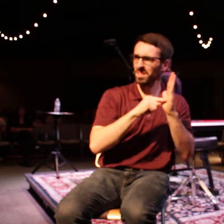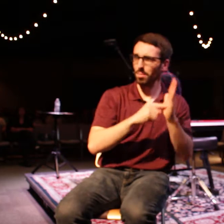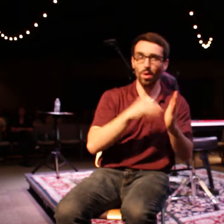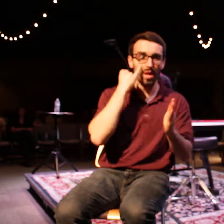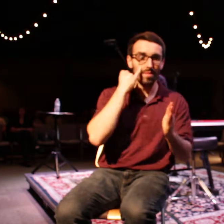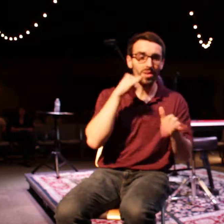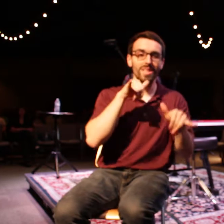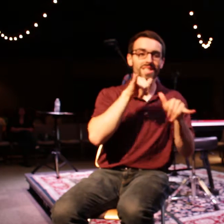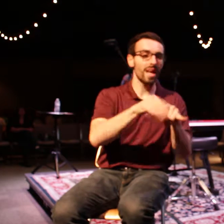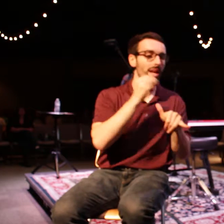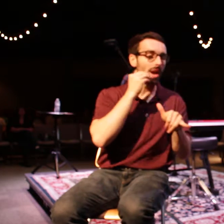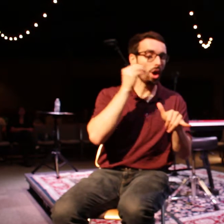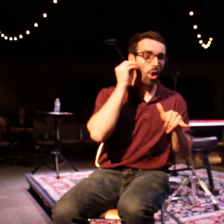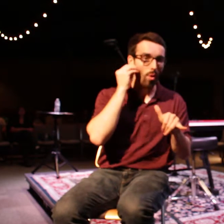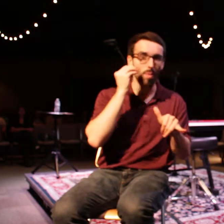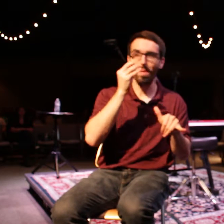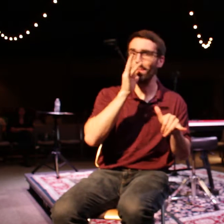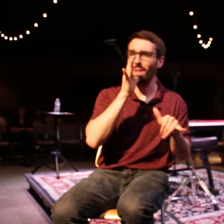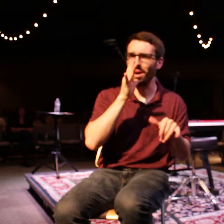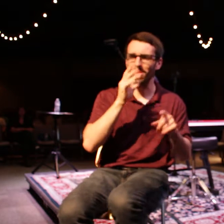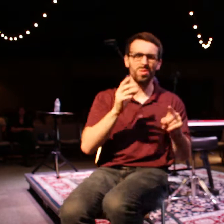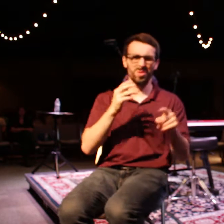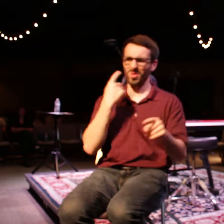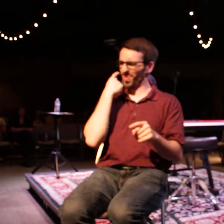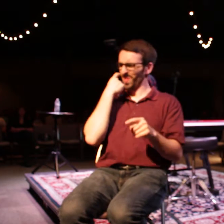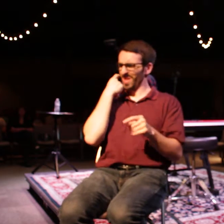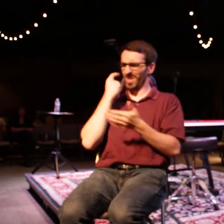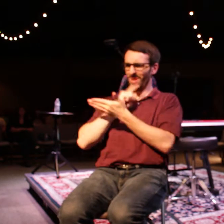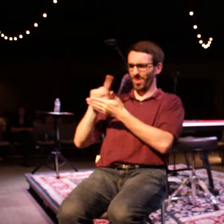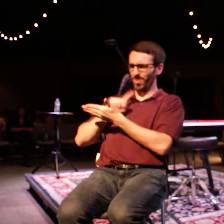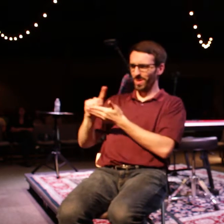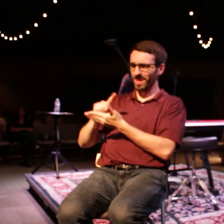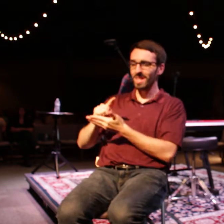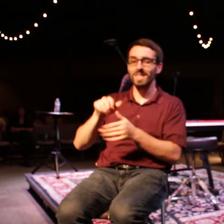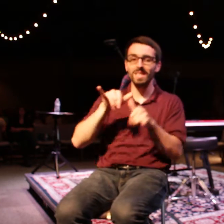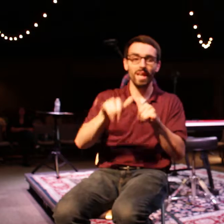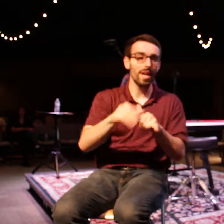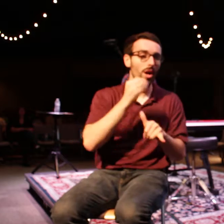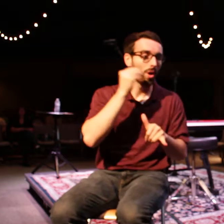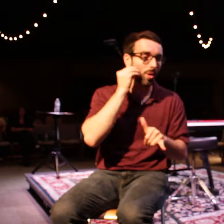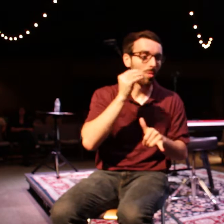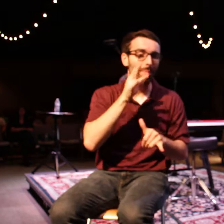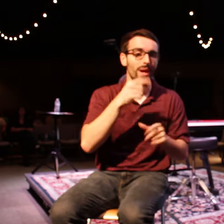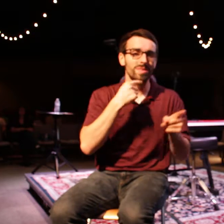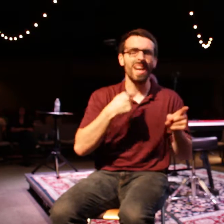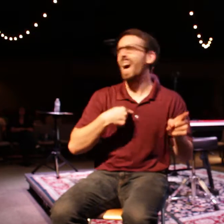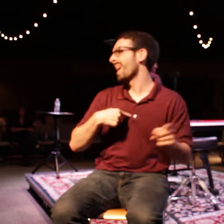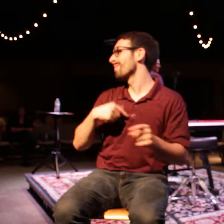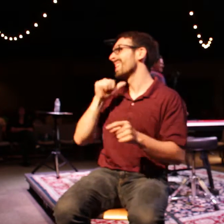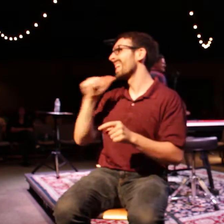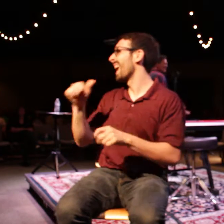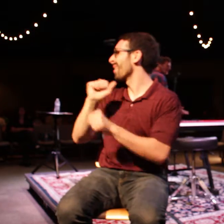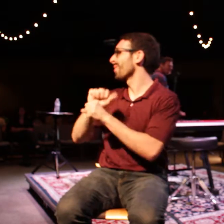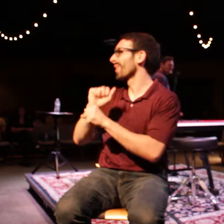I've heard two different stay-at-home moms say, actually, yeah, I'm not working right now. seriously,